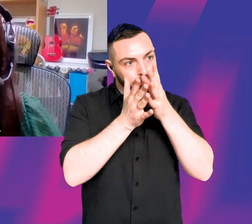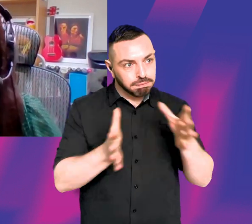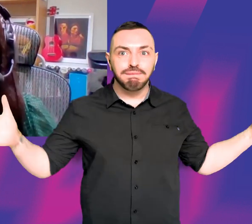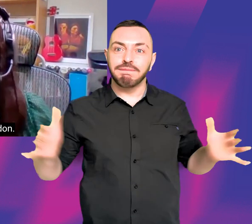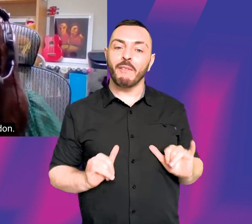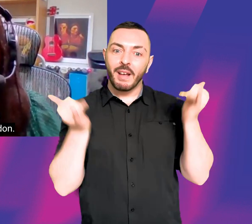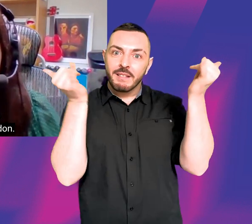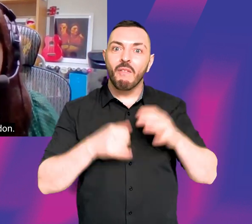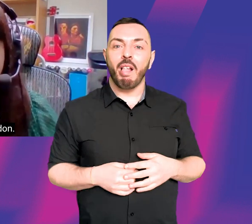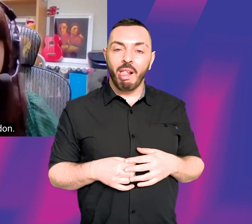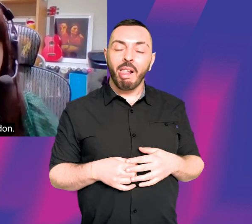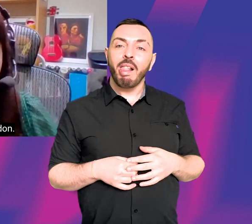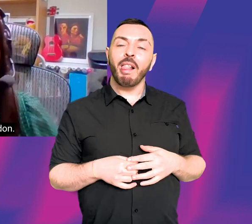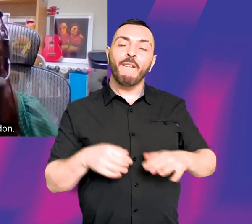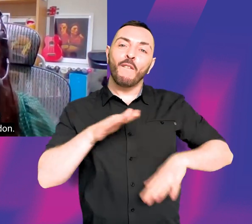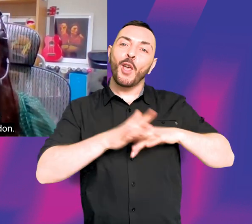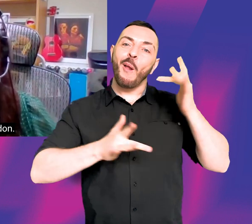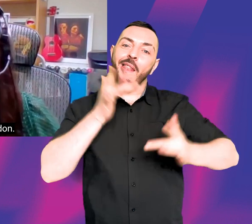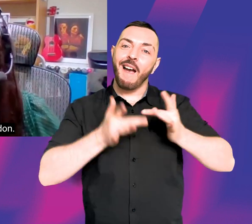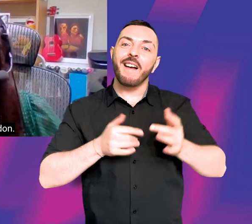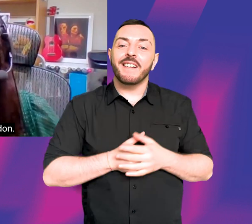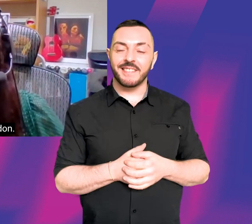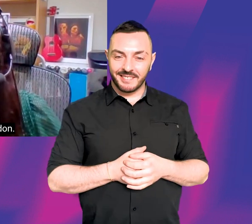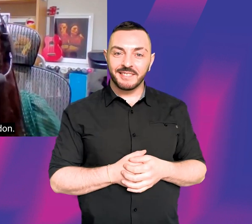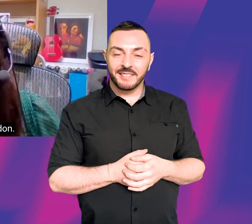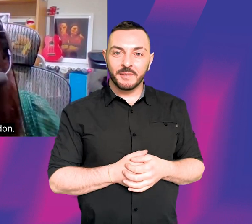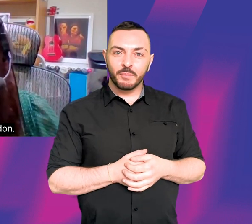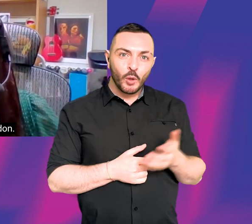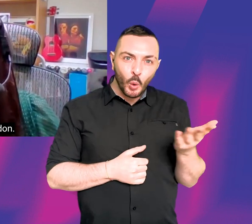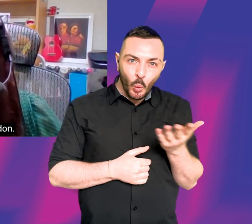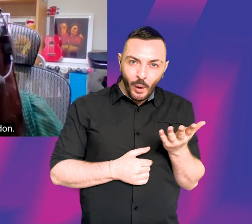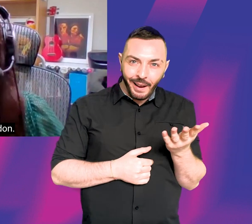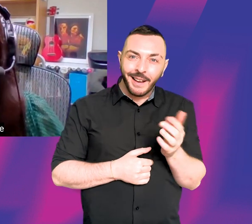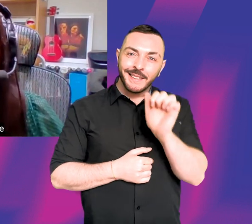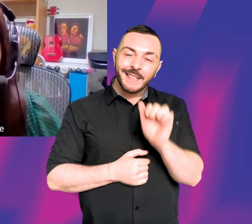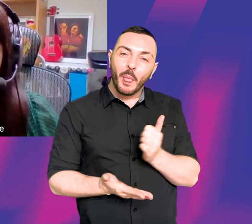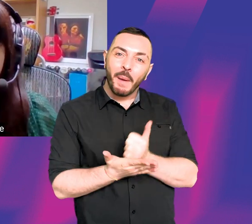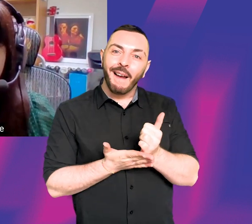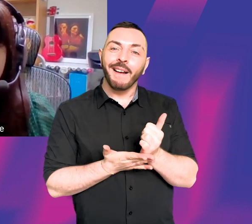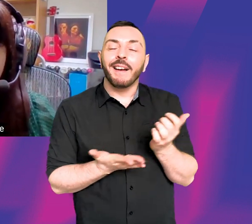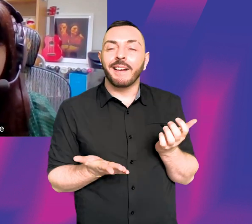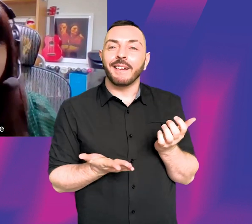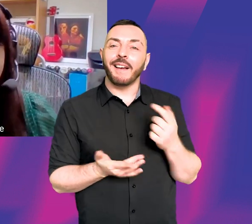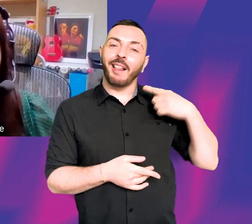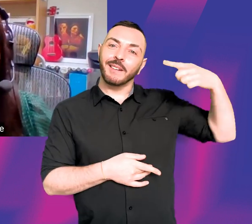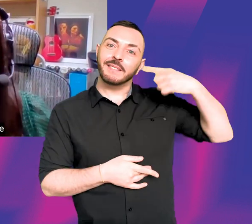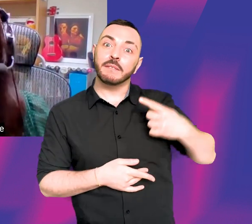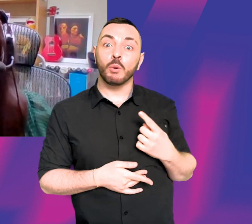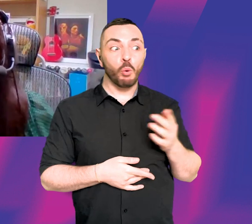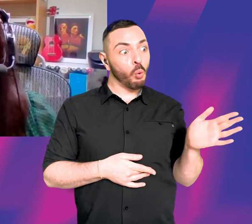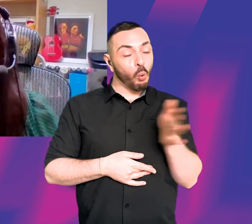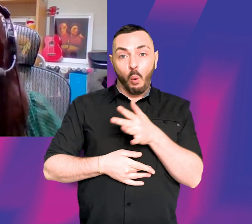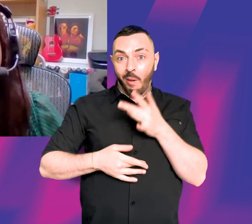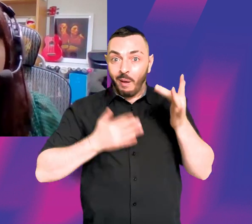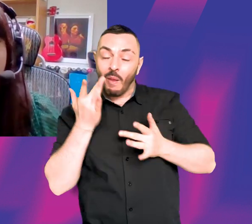ever before. It's fully hybrid, taking place online and also at the BFI South Bank in London. All the online events like this one are